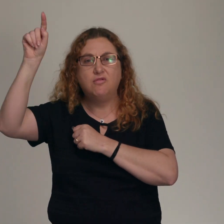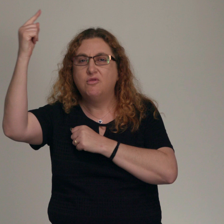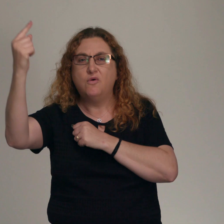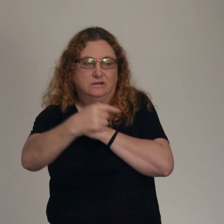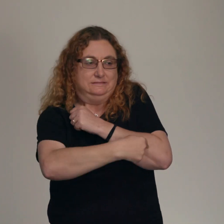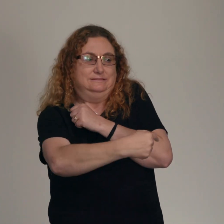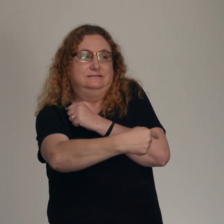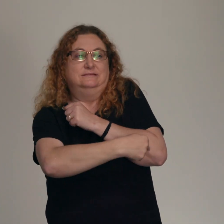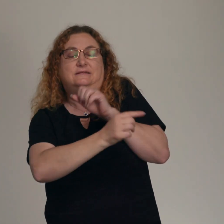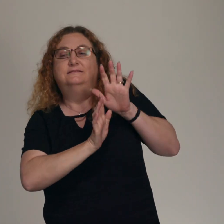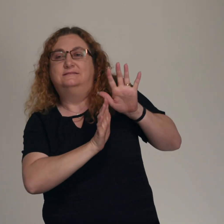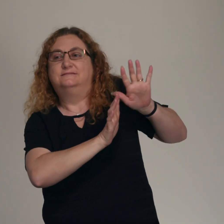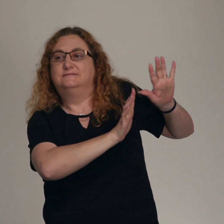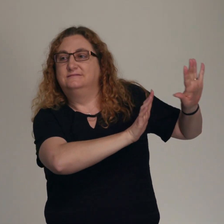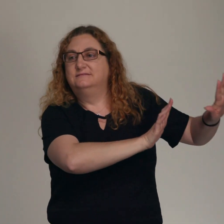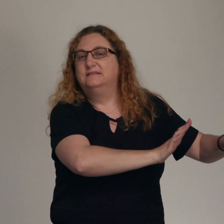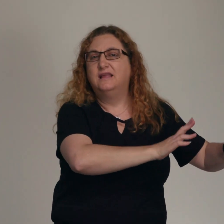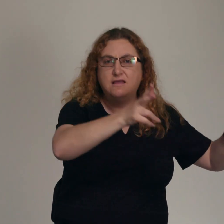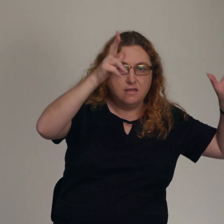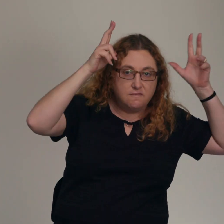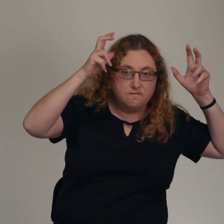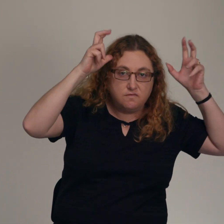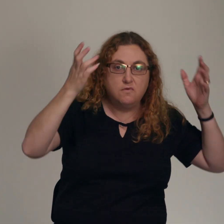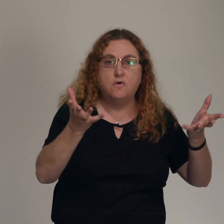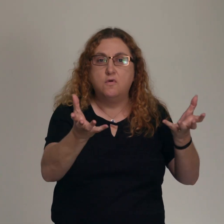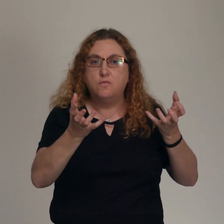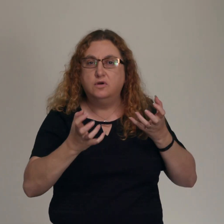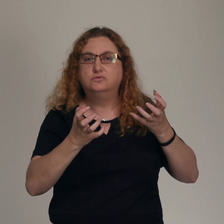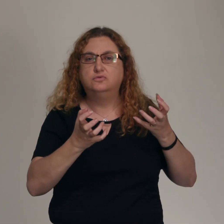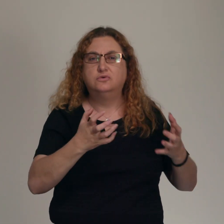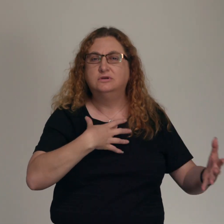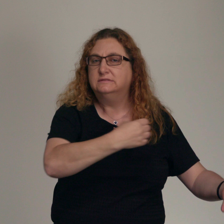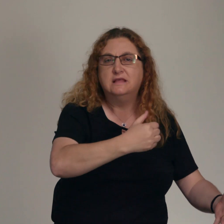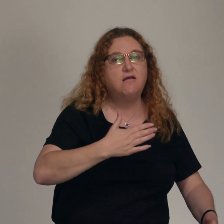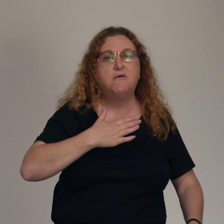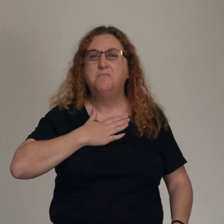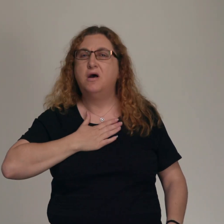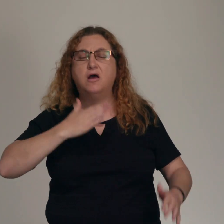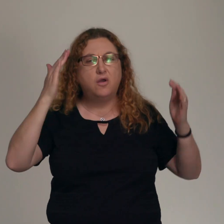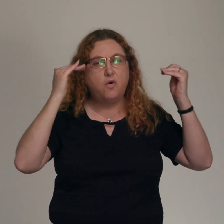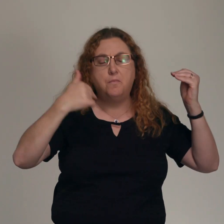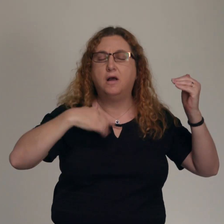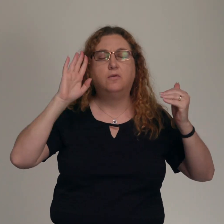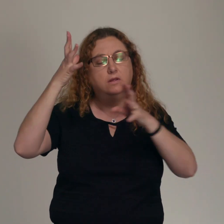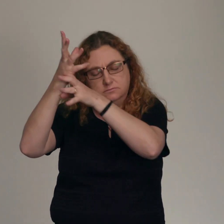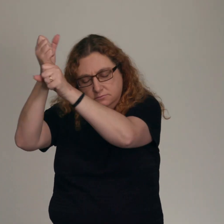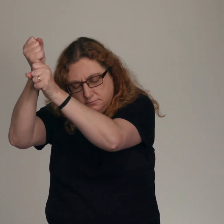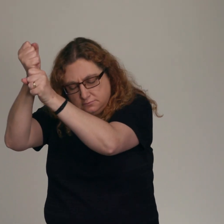When evil seeks to take a hold I'll cling to my salvation